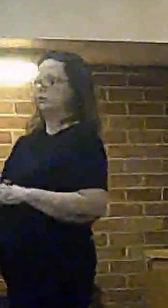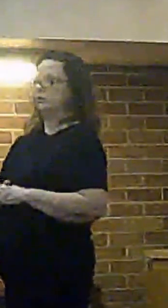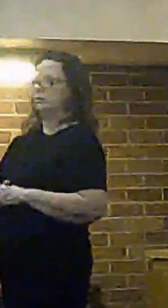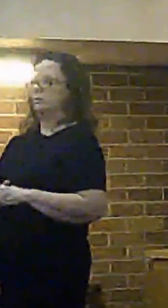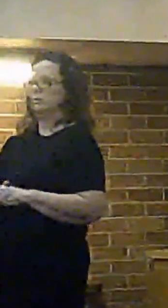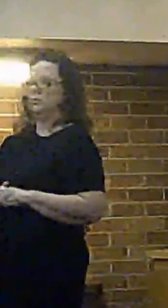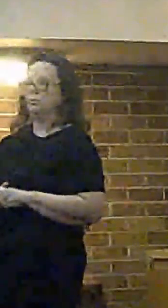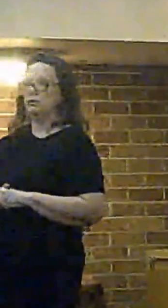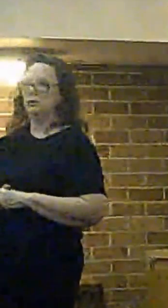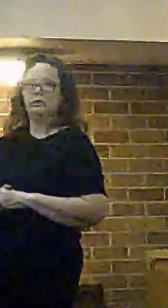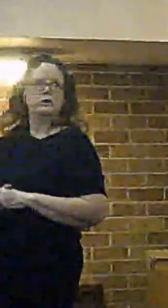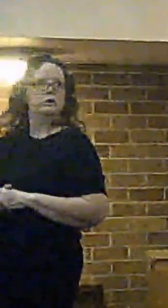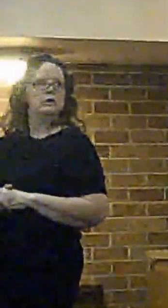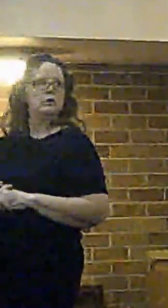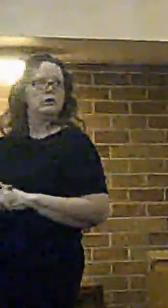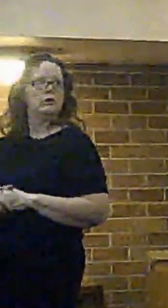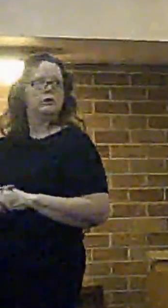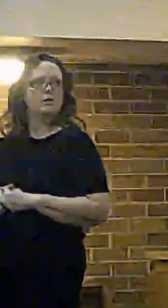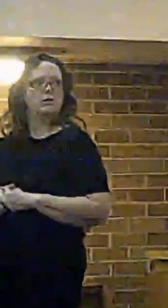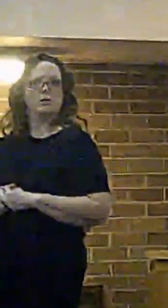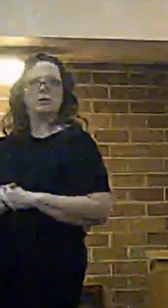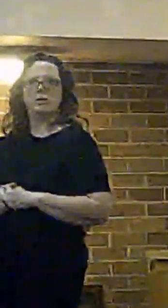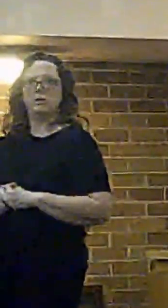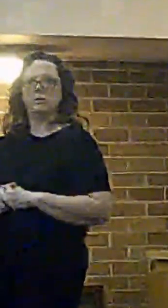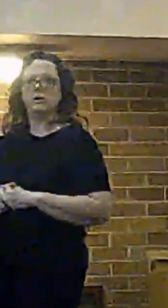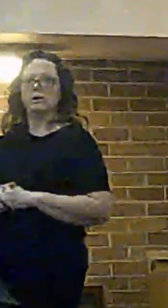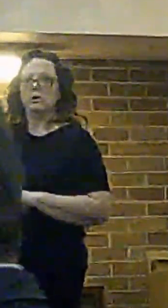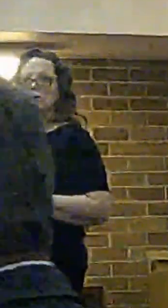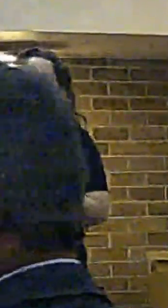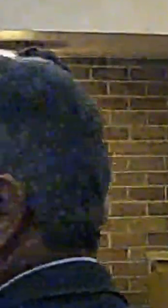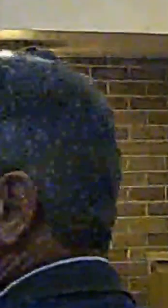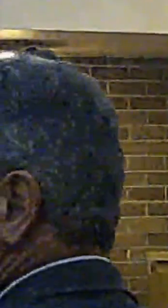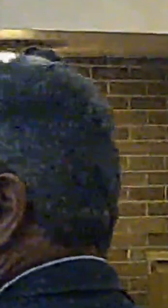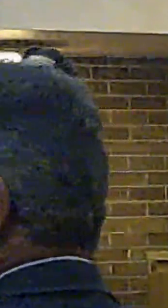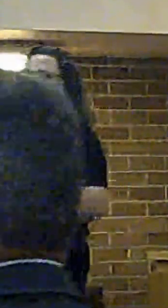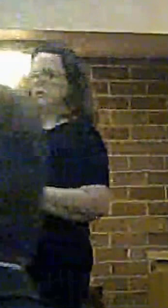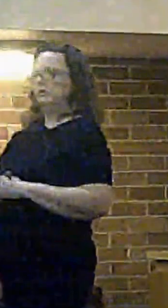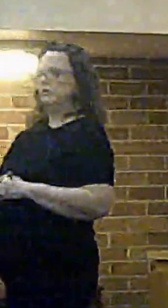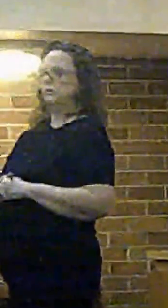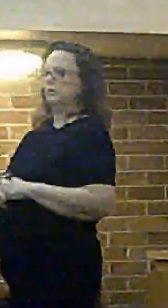said no. speak to the chat. I think it's... He'll speak outside. He'll speak outside.